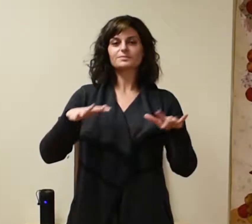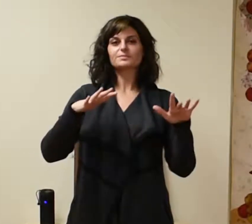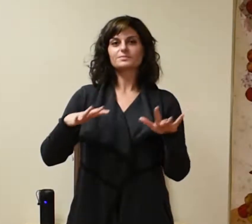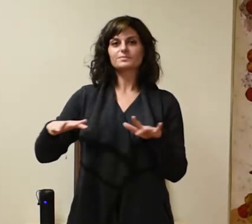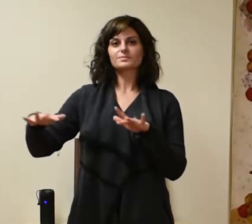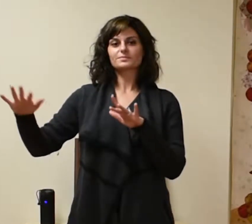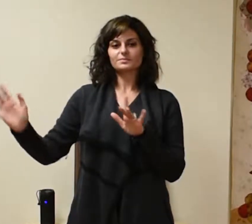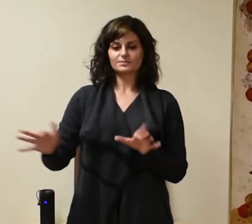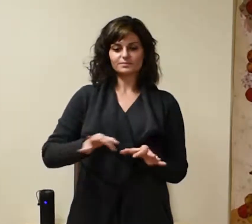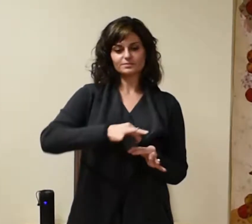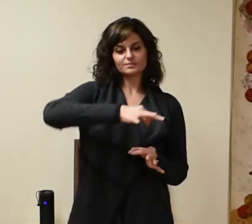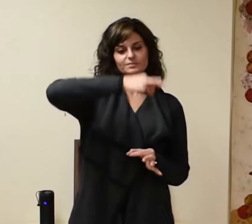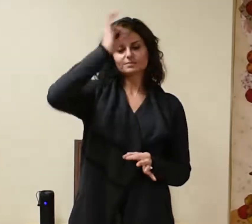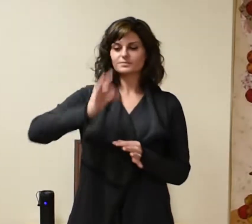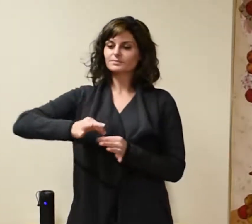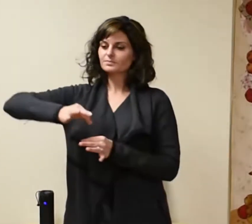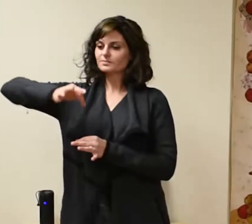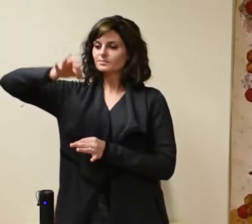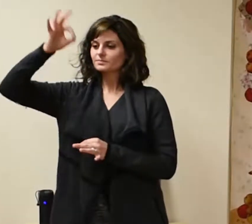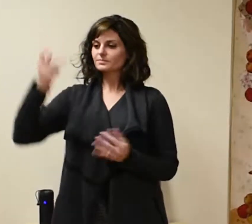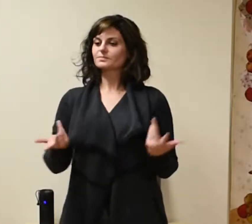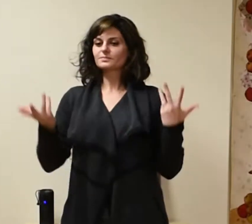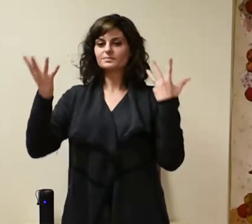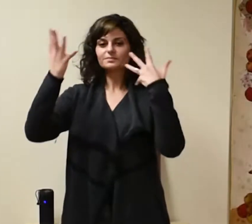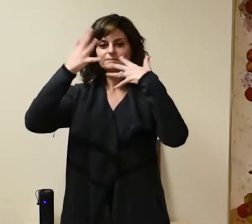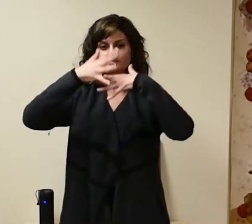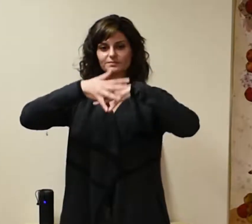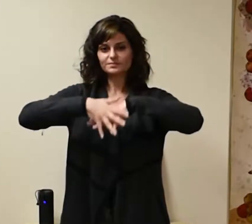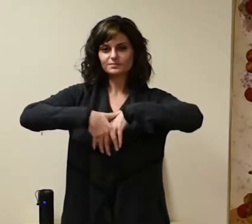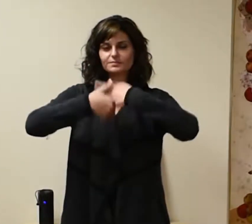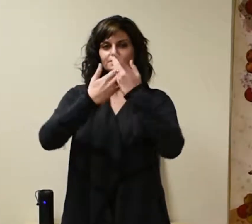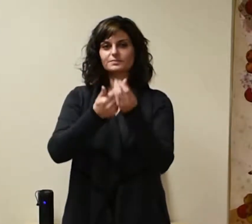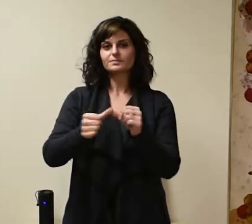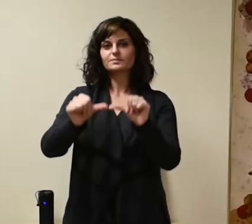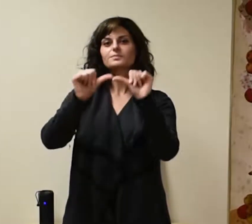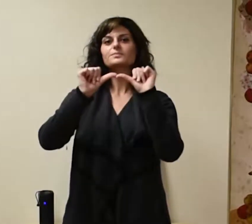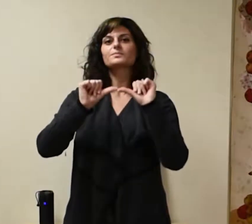our spirits continue as one